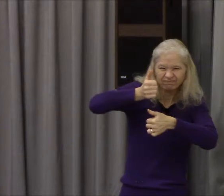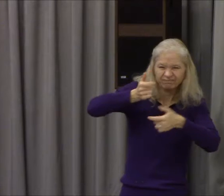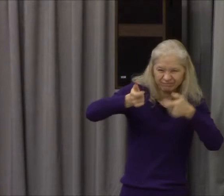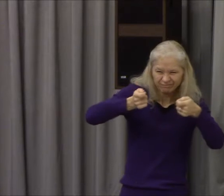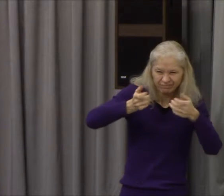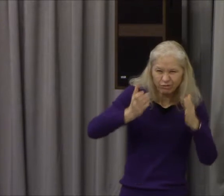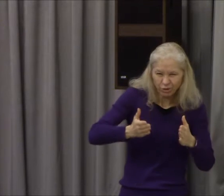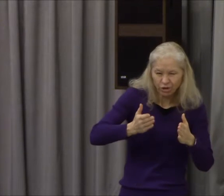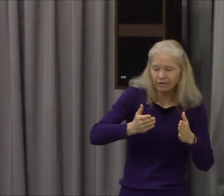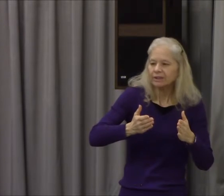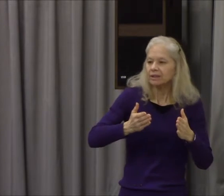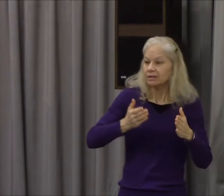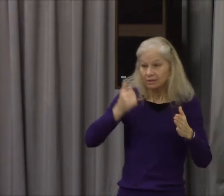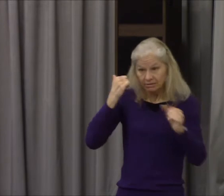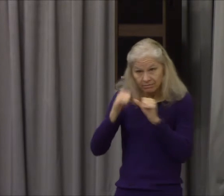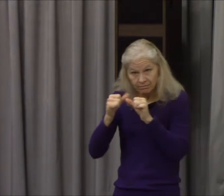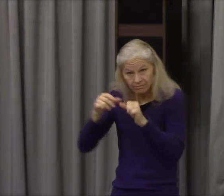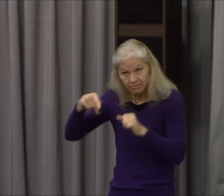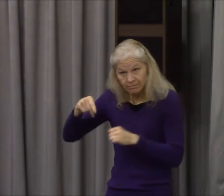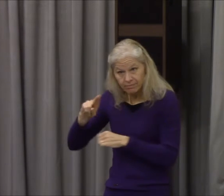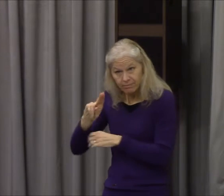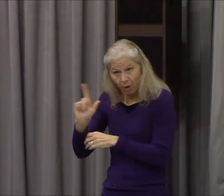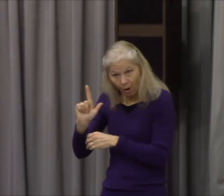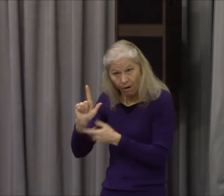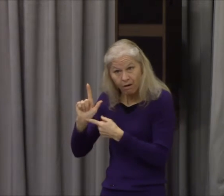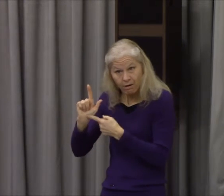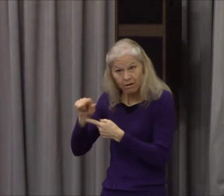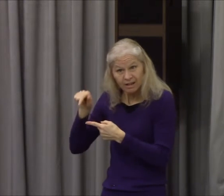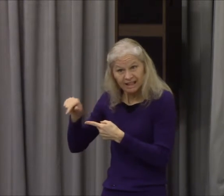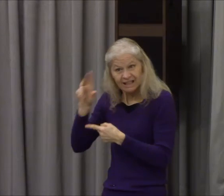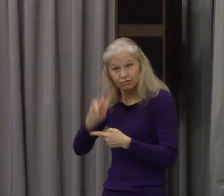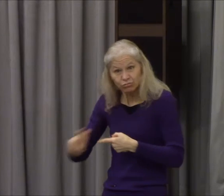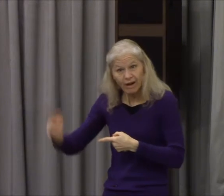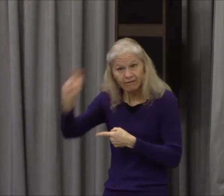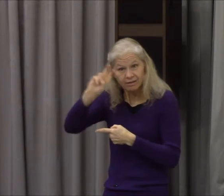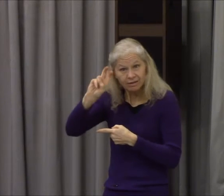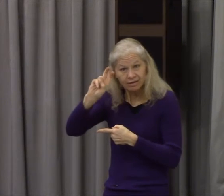did they do they stirred up all the other Jews and they were causing havoc all through Rome